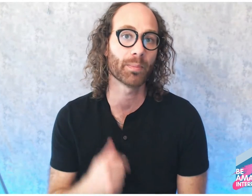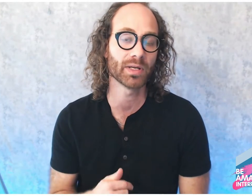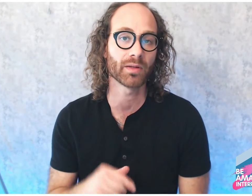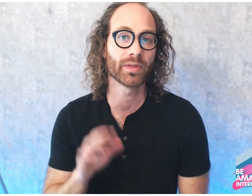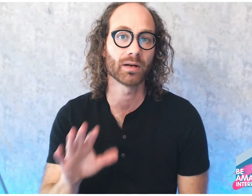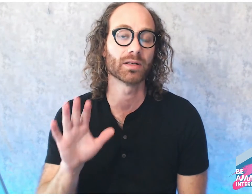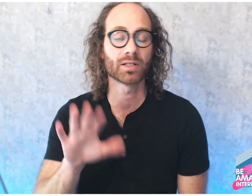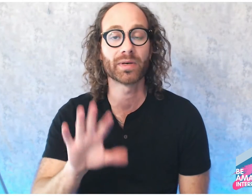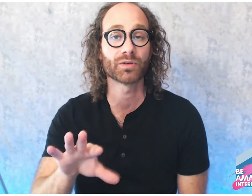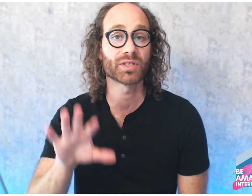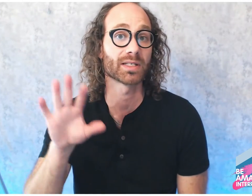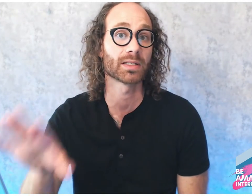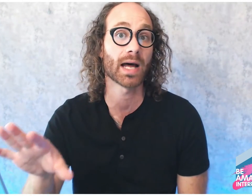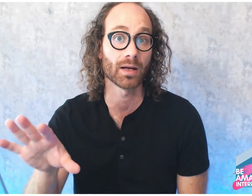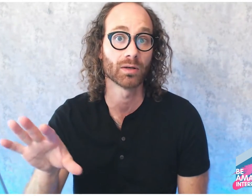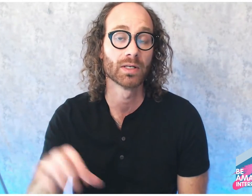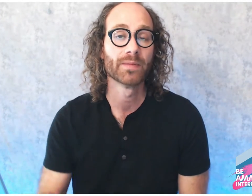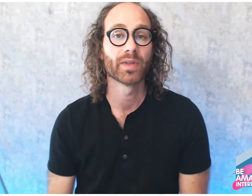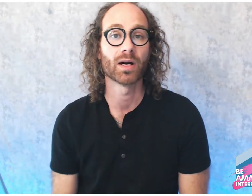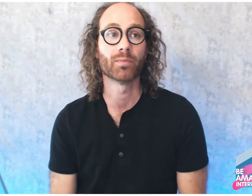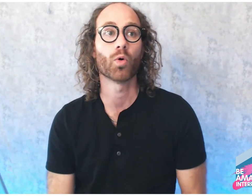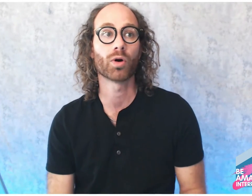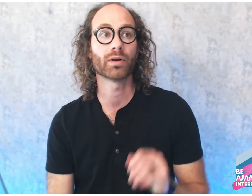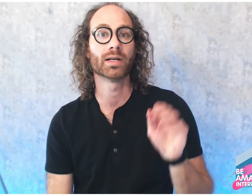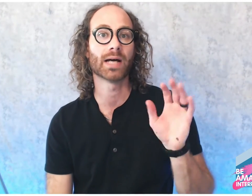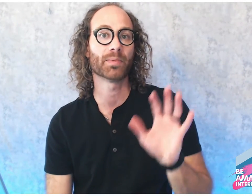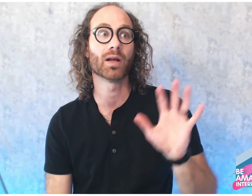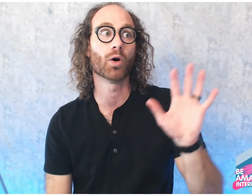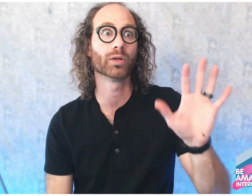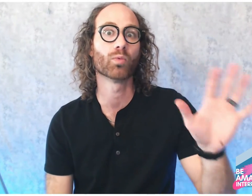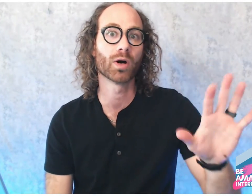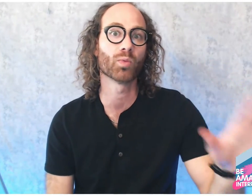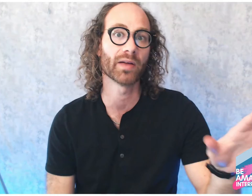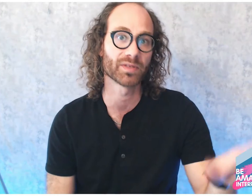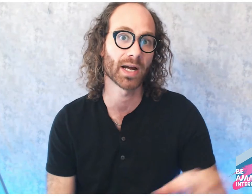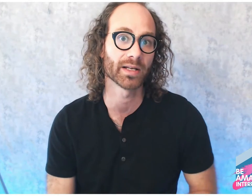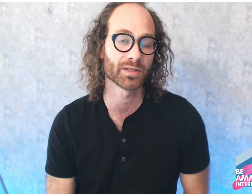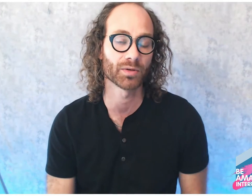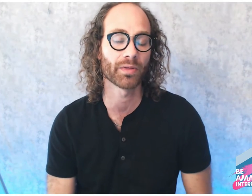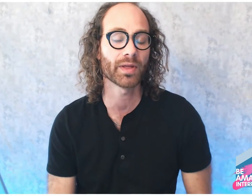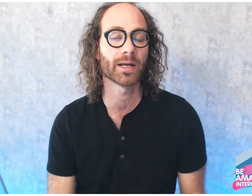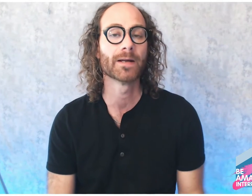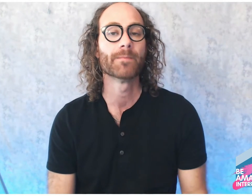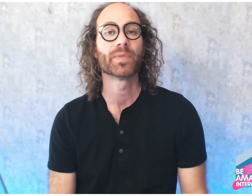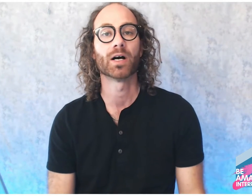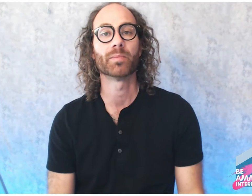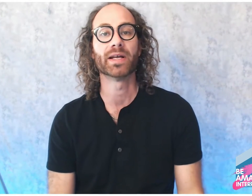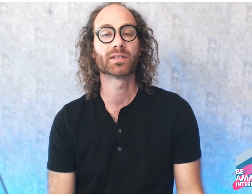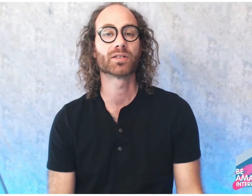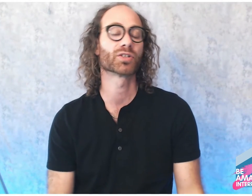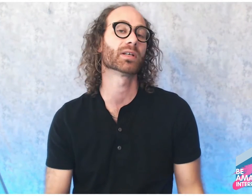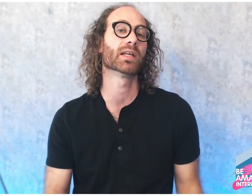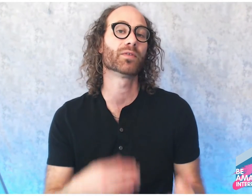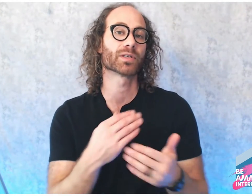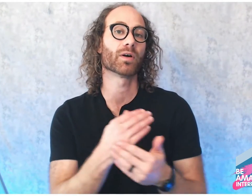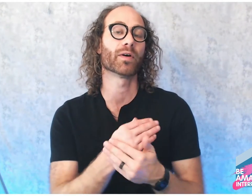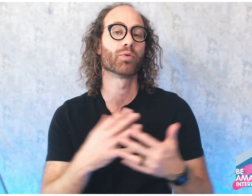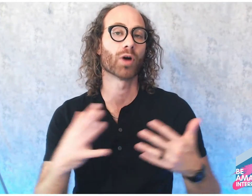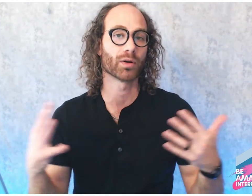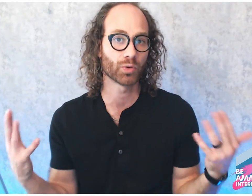somebody else's style or adopting only one way of signing a certain thing. It's just to give yourself a broader toolbox